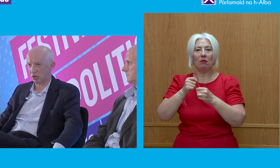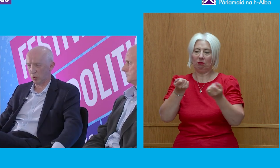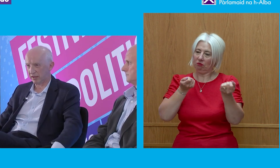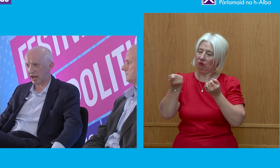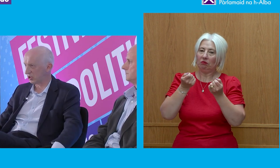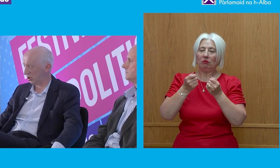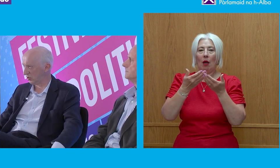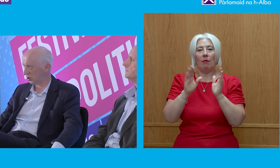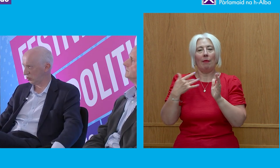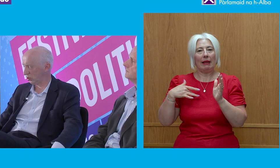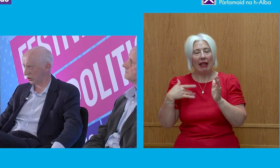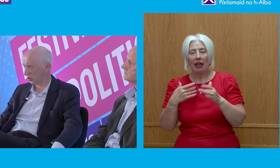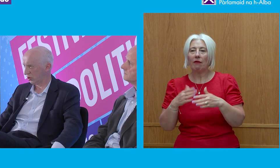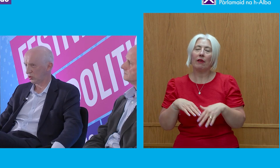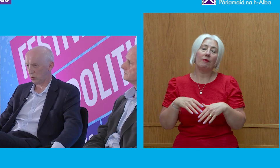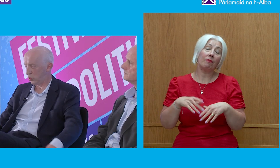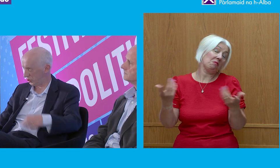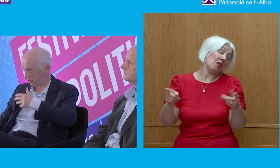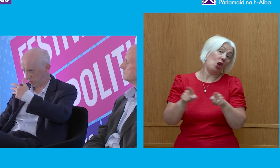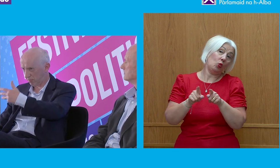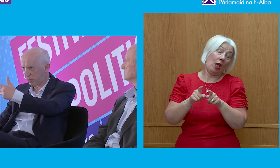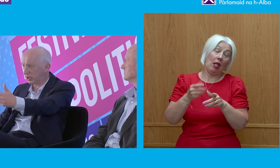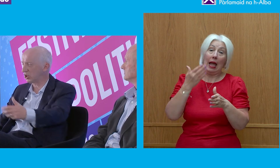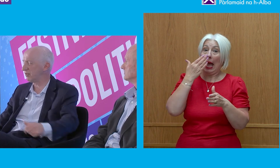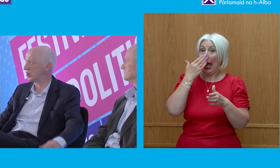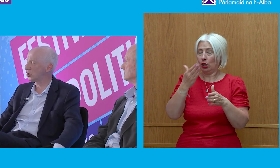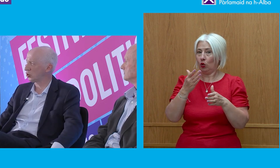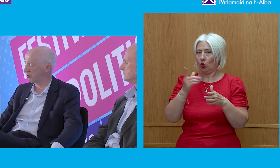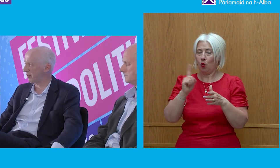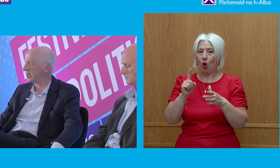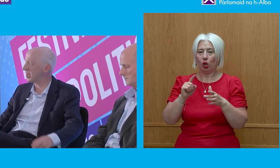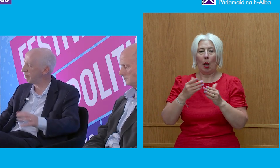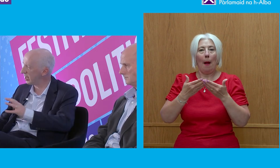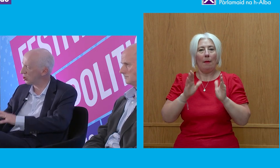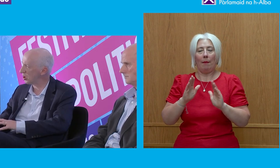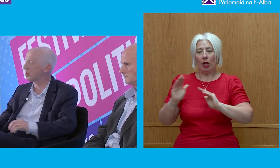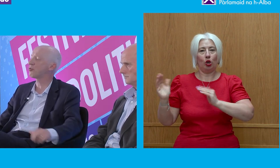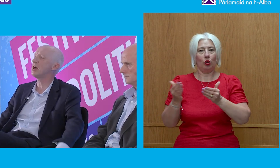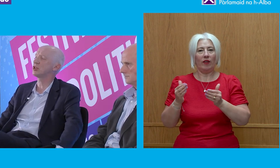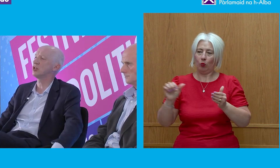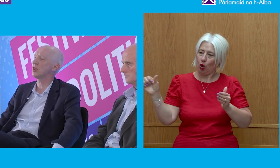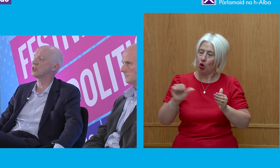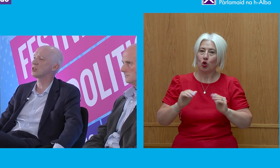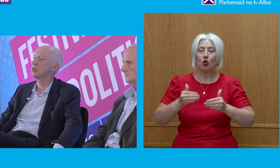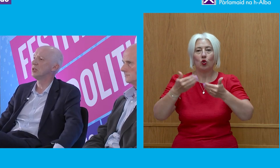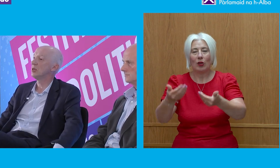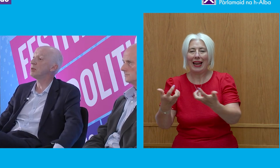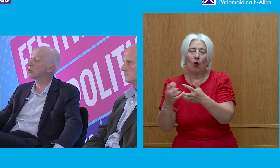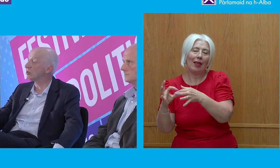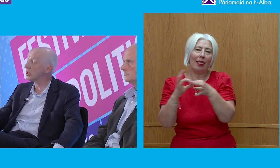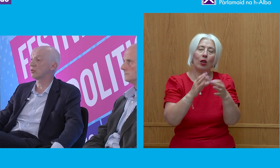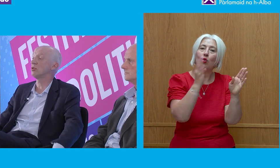it's to do with attitudes towards what public services should provide and their relationship with private interests.